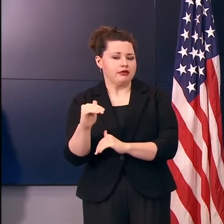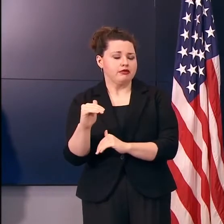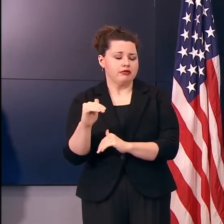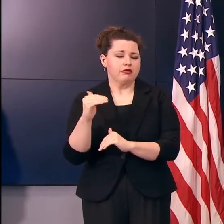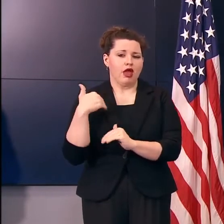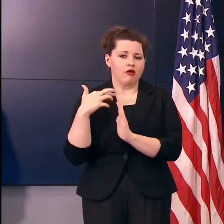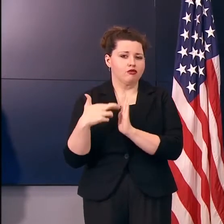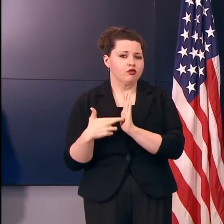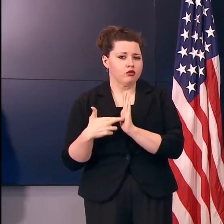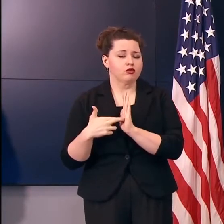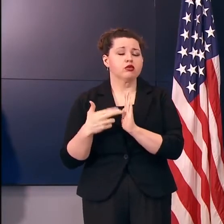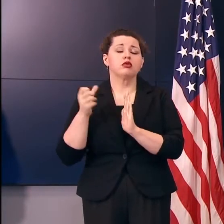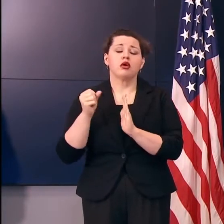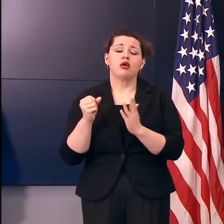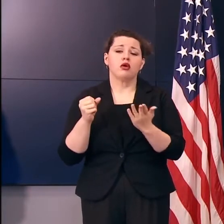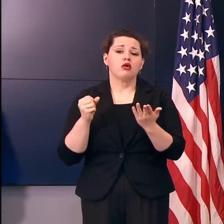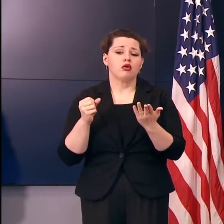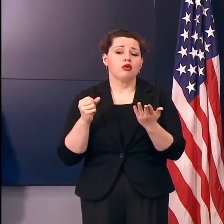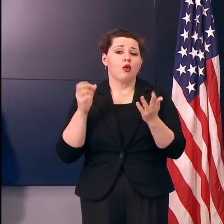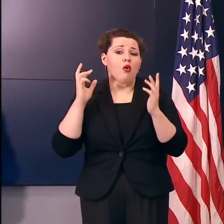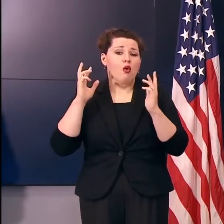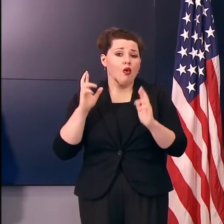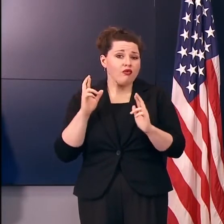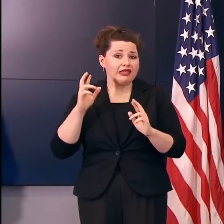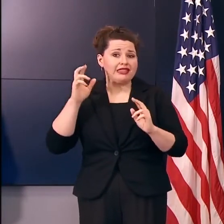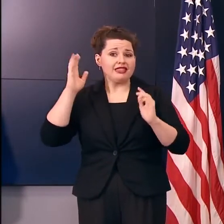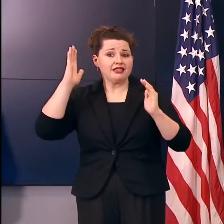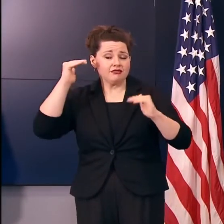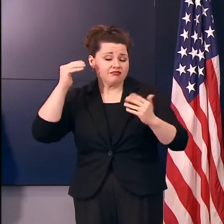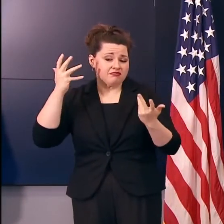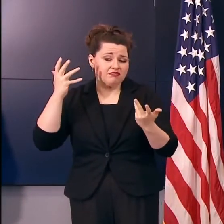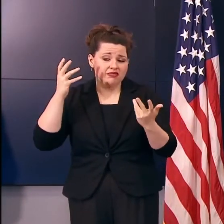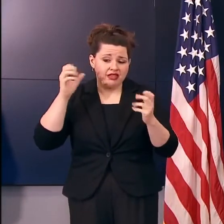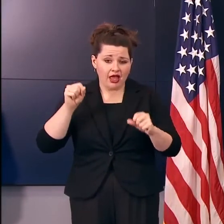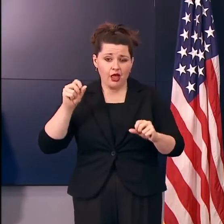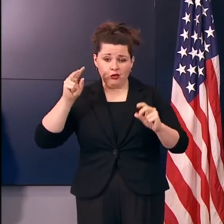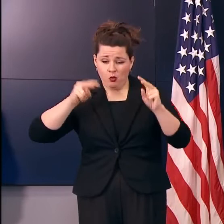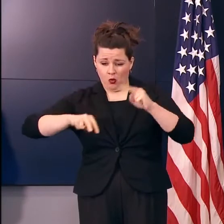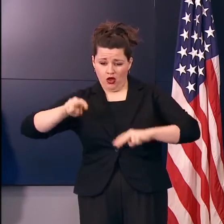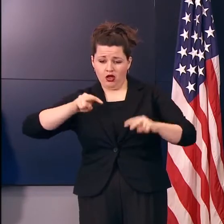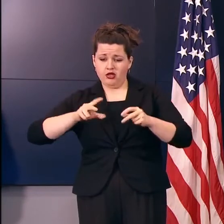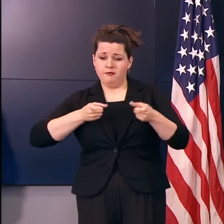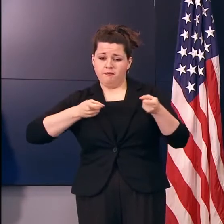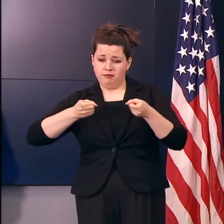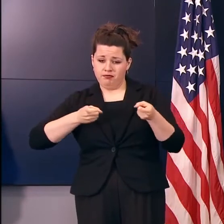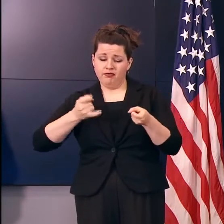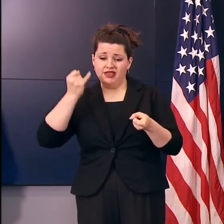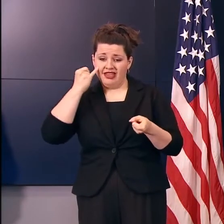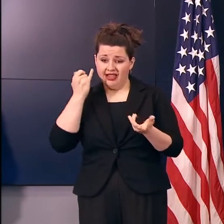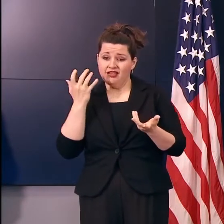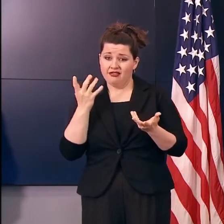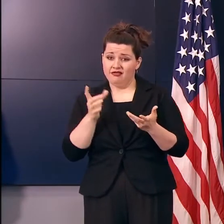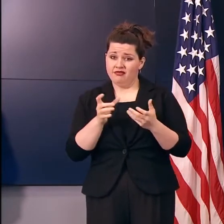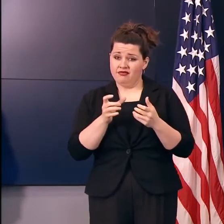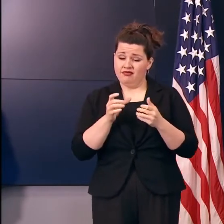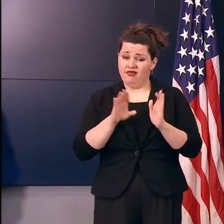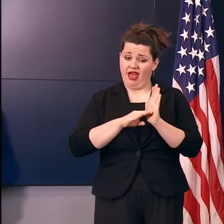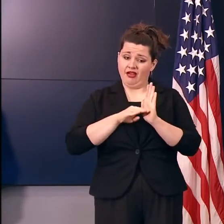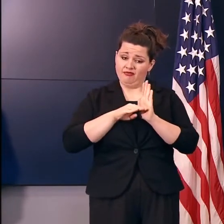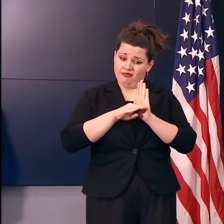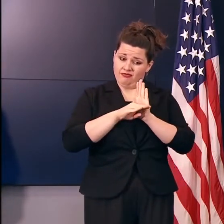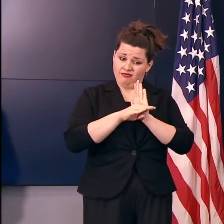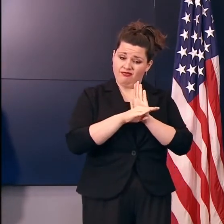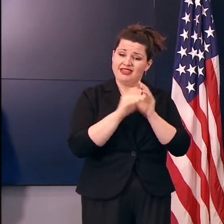place to do that. So that we can hopefully then watch it, manage it, and if we continue to see the stabilization,